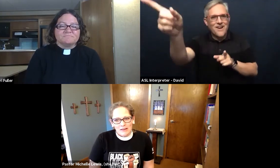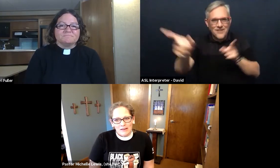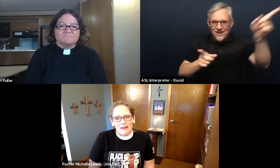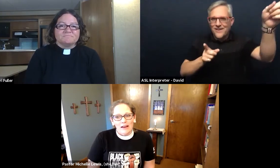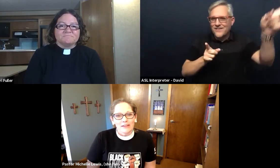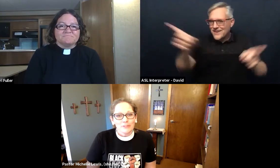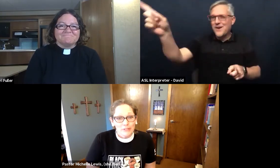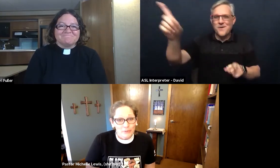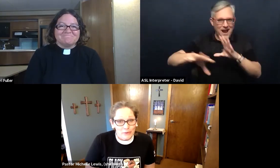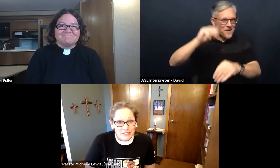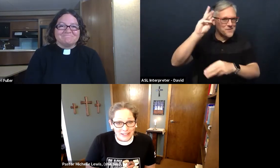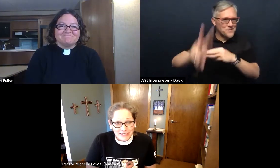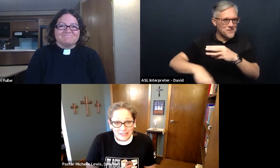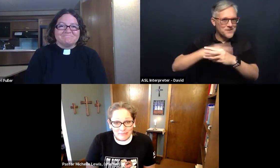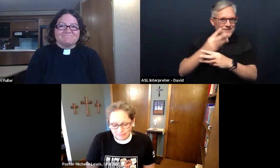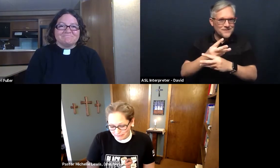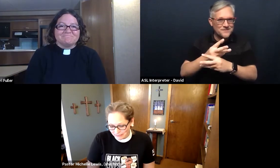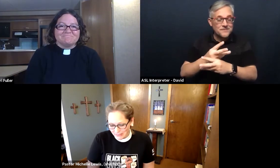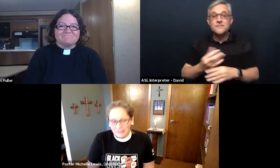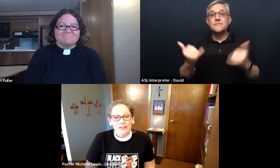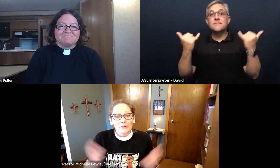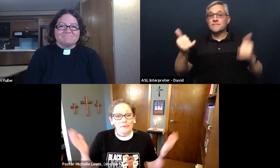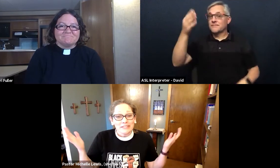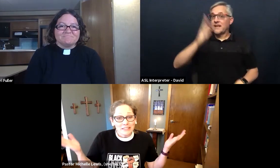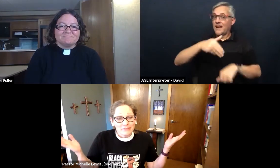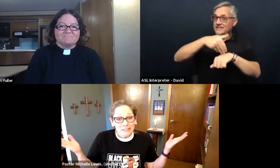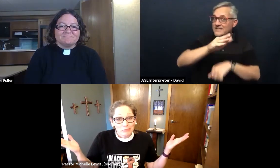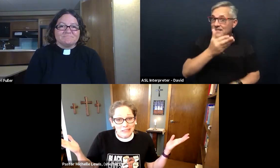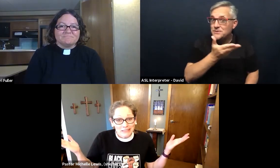and so as you are sent receive this blessing